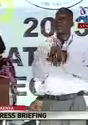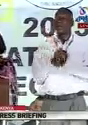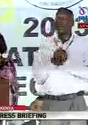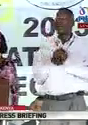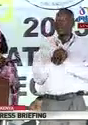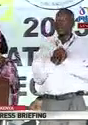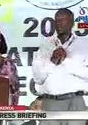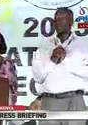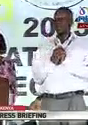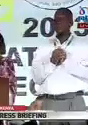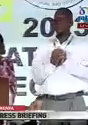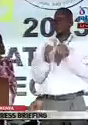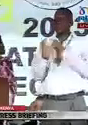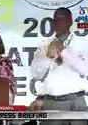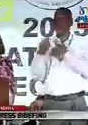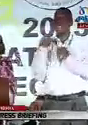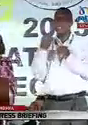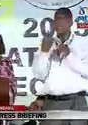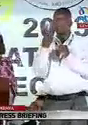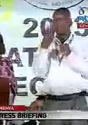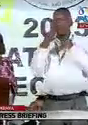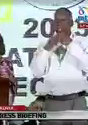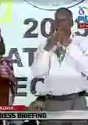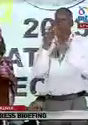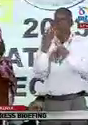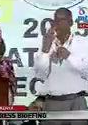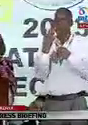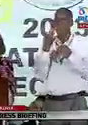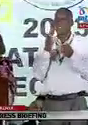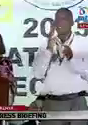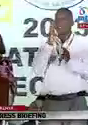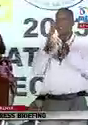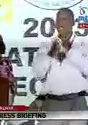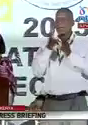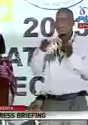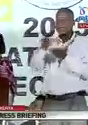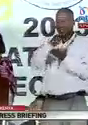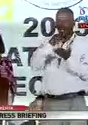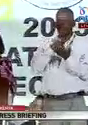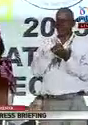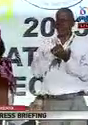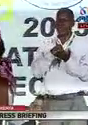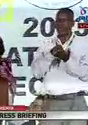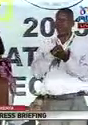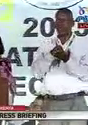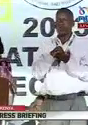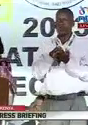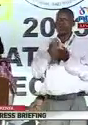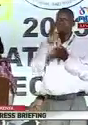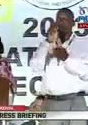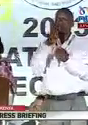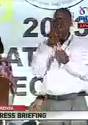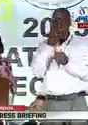Constituency number 284, this is Embakasi Central, James